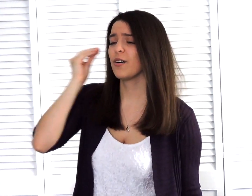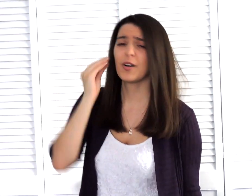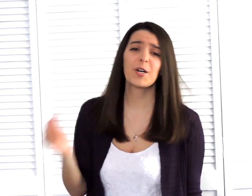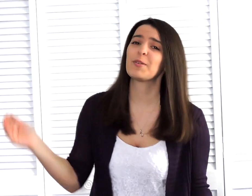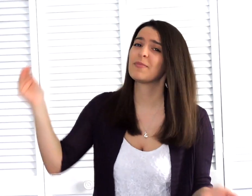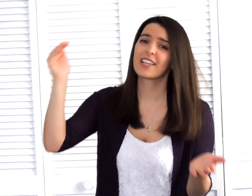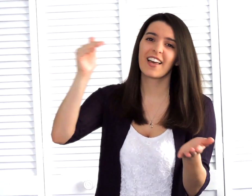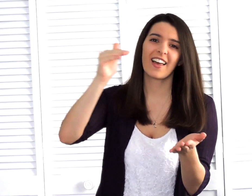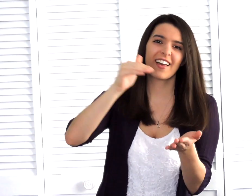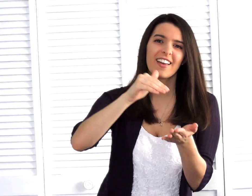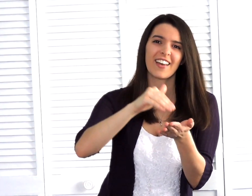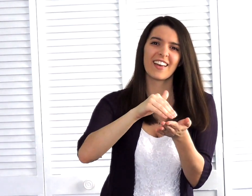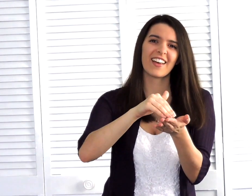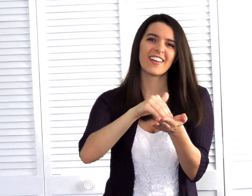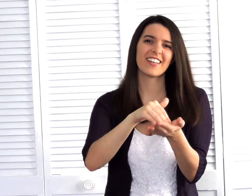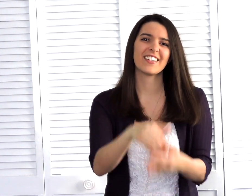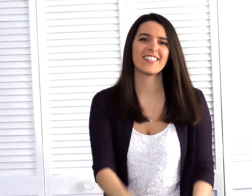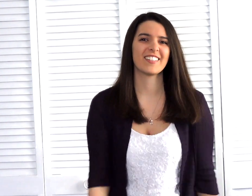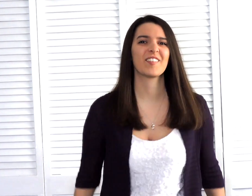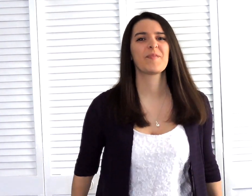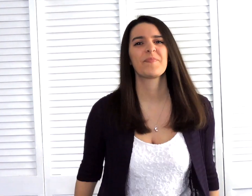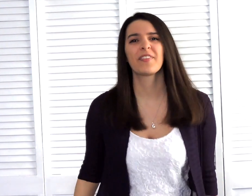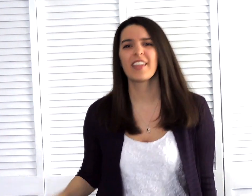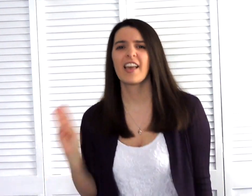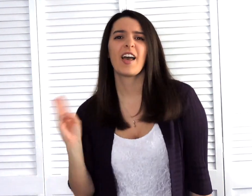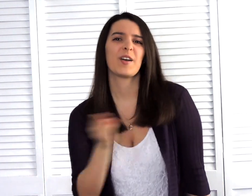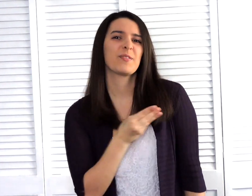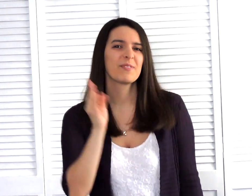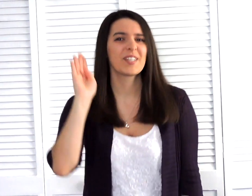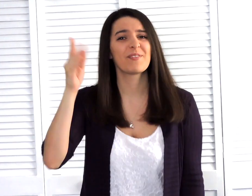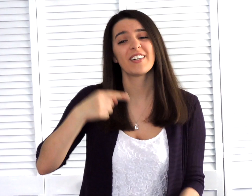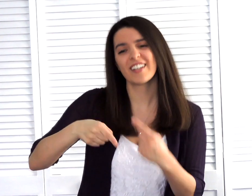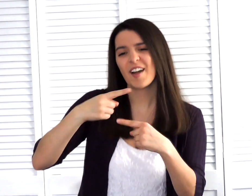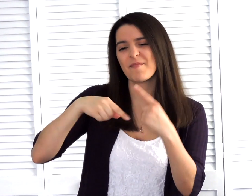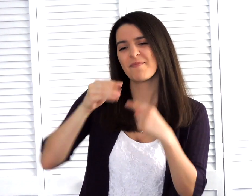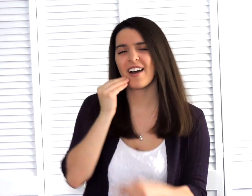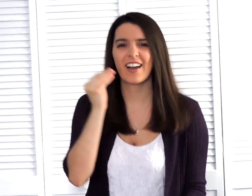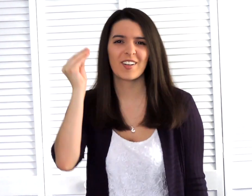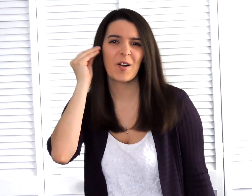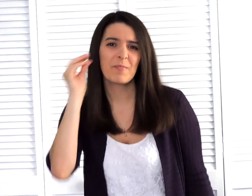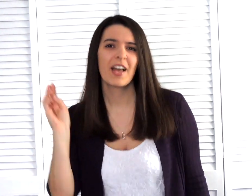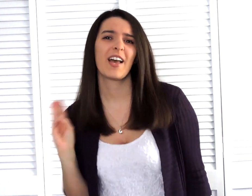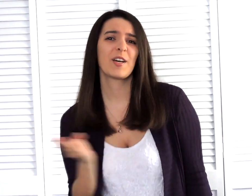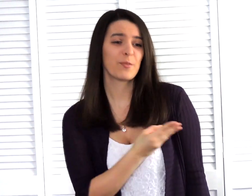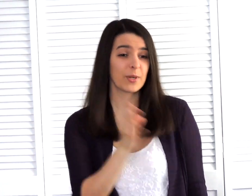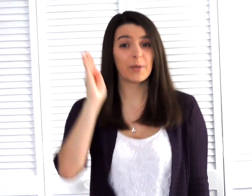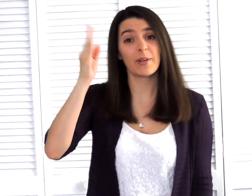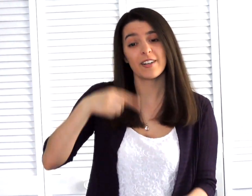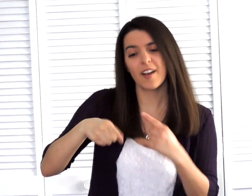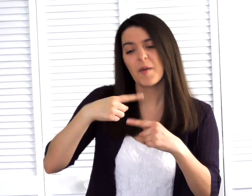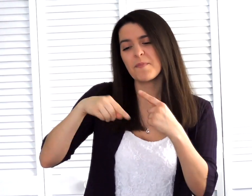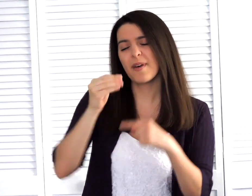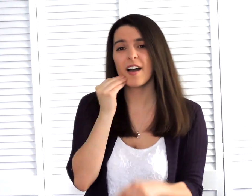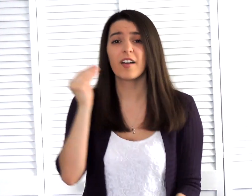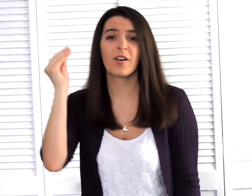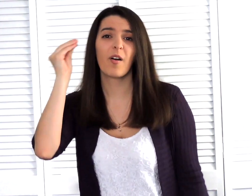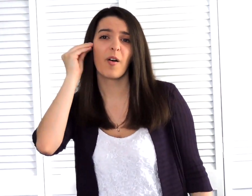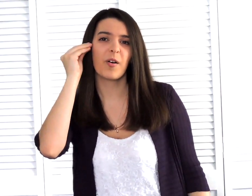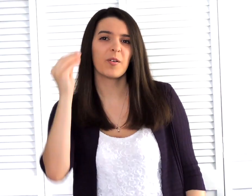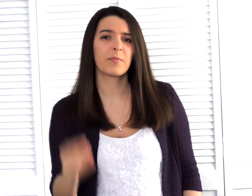again And we will come back home And we will come back home